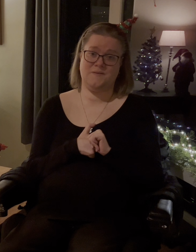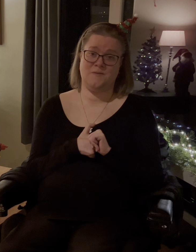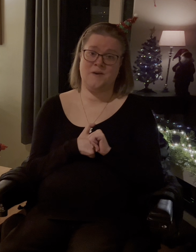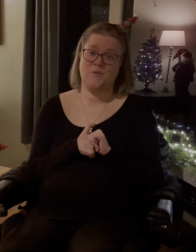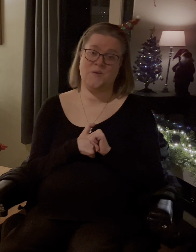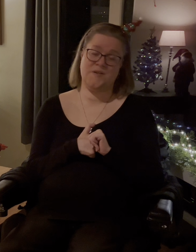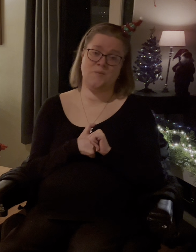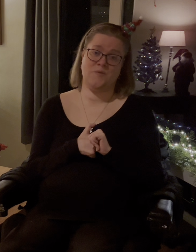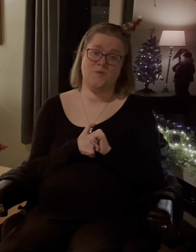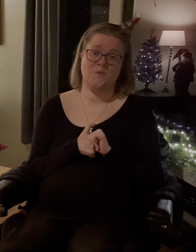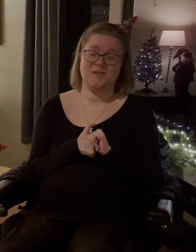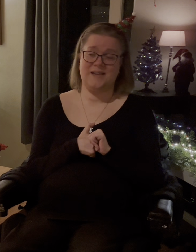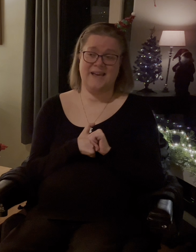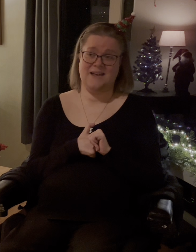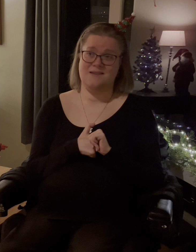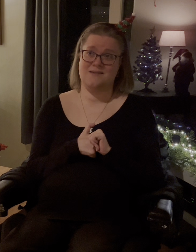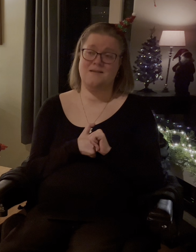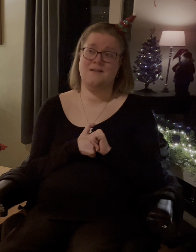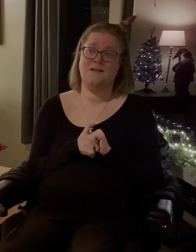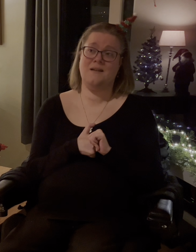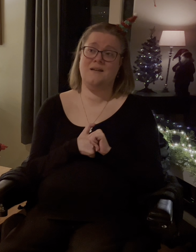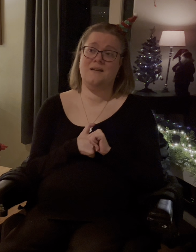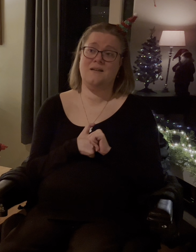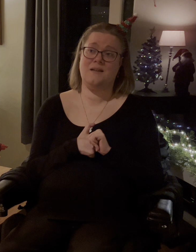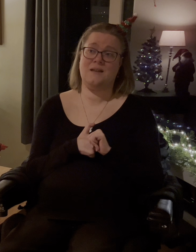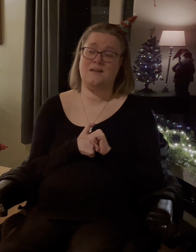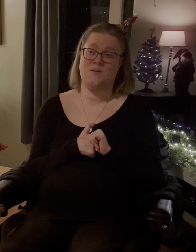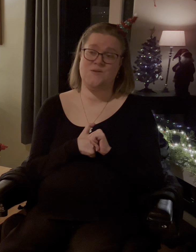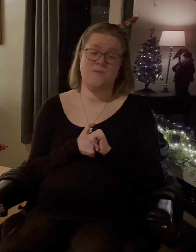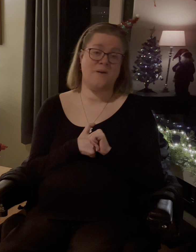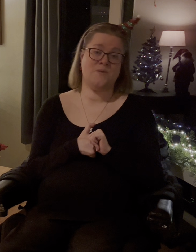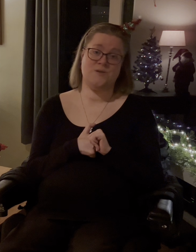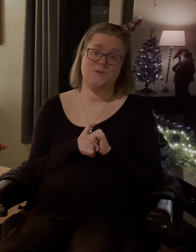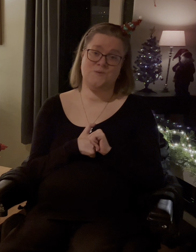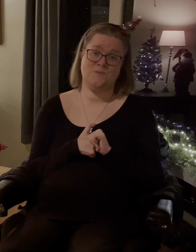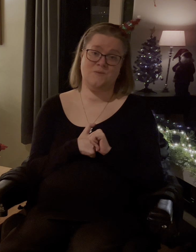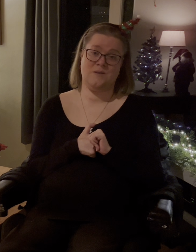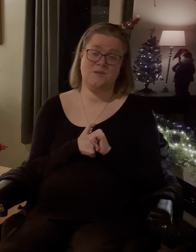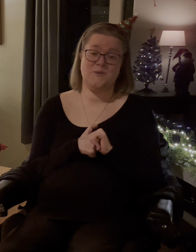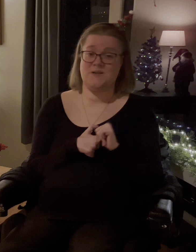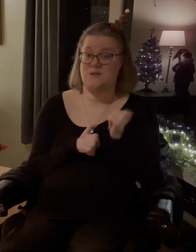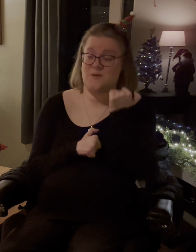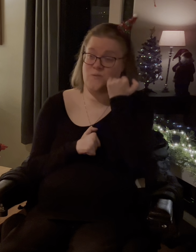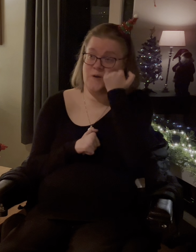No matter what shape or form it takes In those around you In your special someone